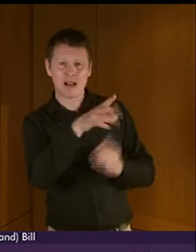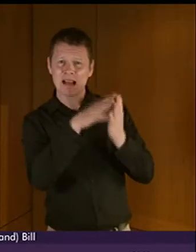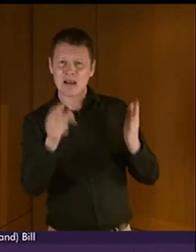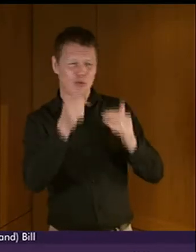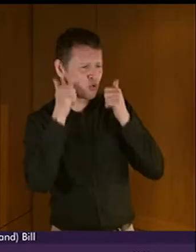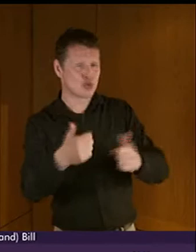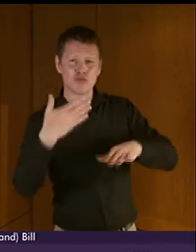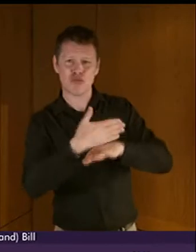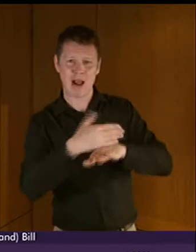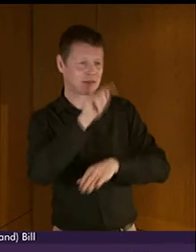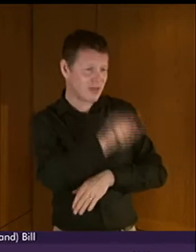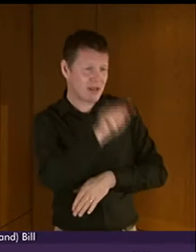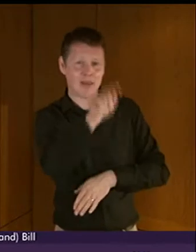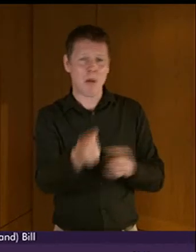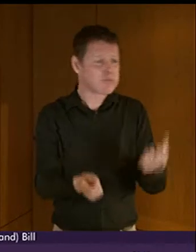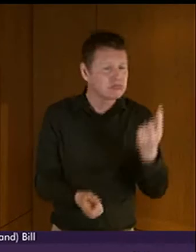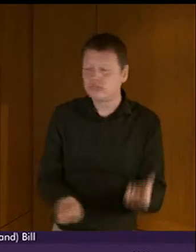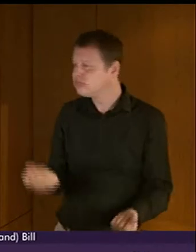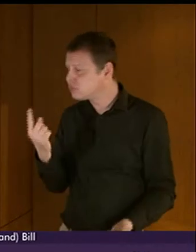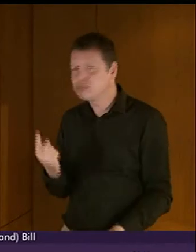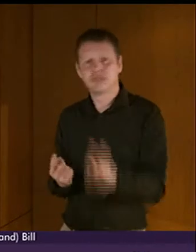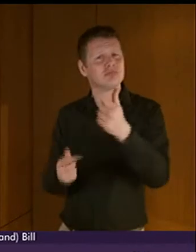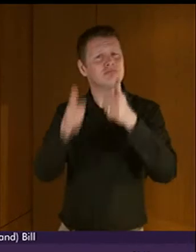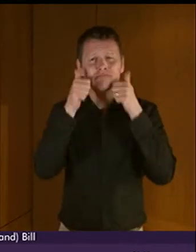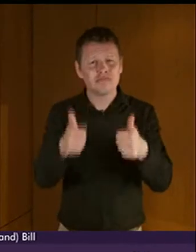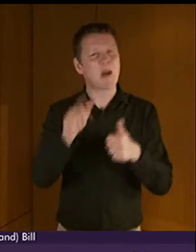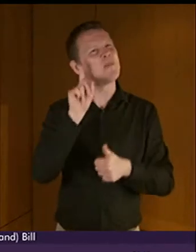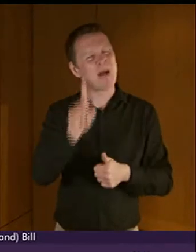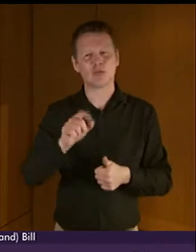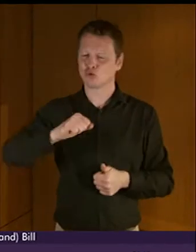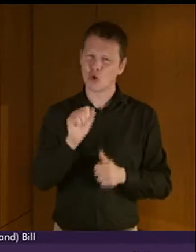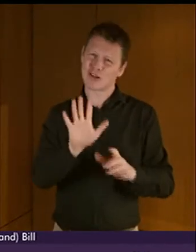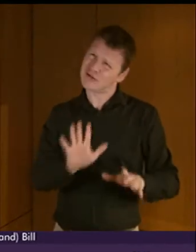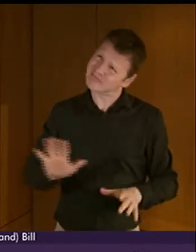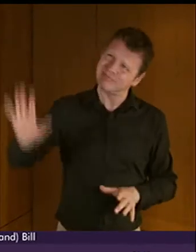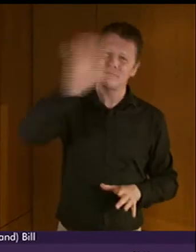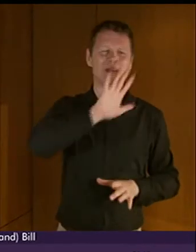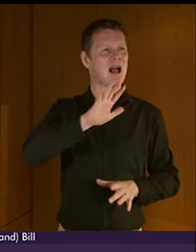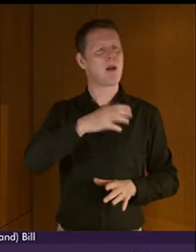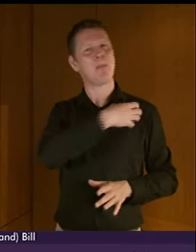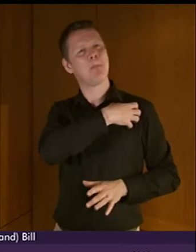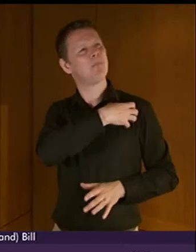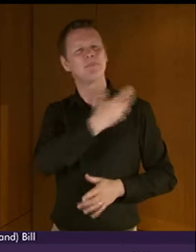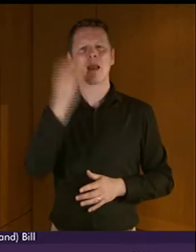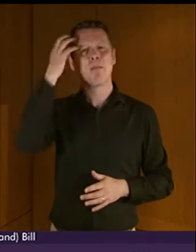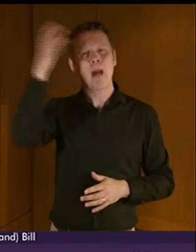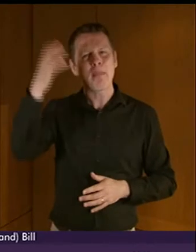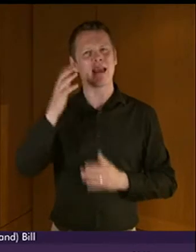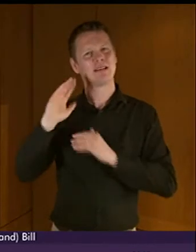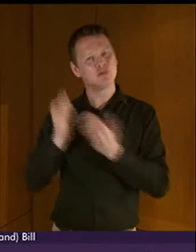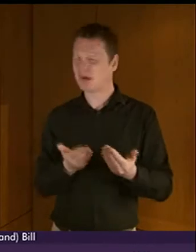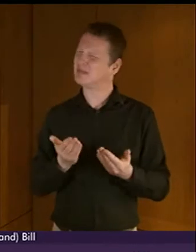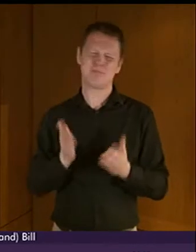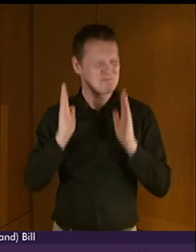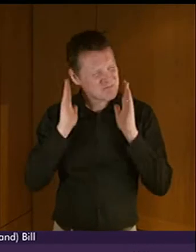BSL, there is a lot more that we can and must do across the Scottish public sector to address this. And I believe that this